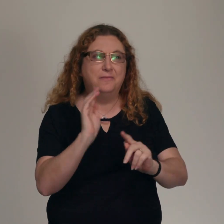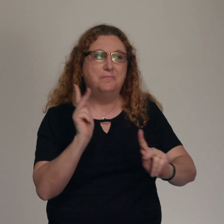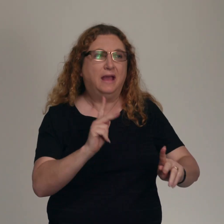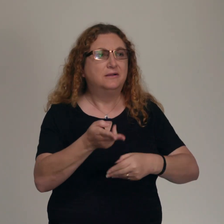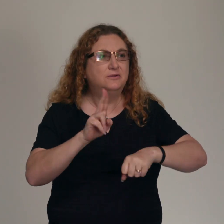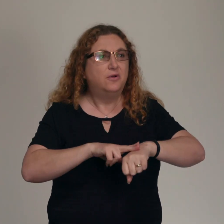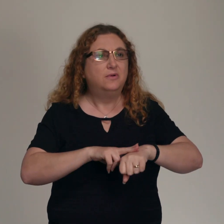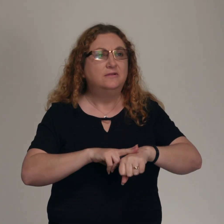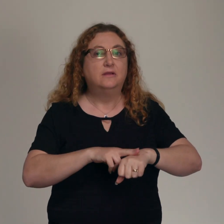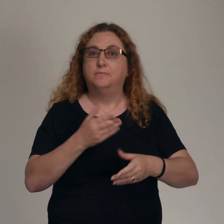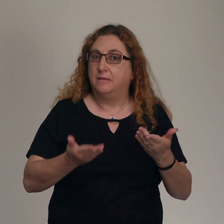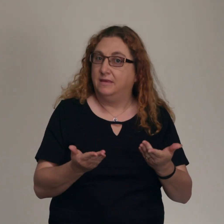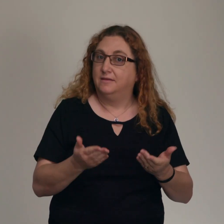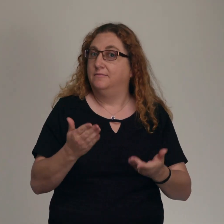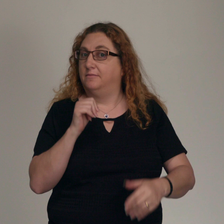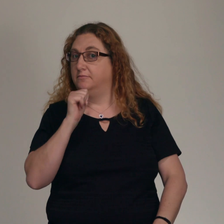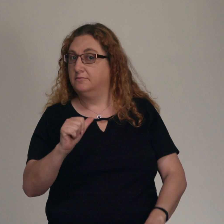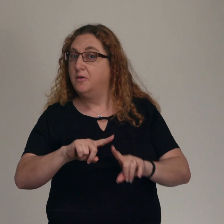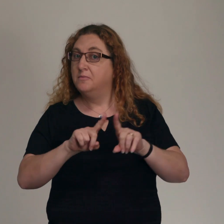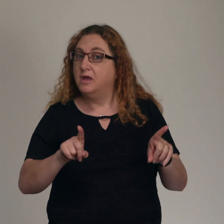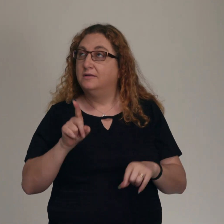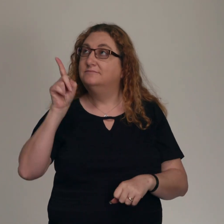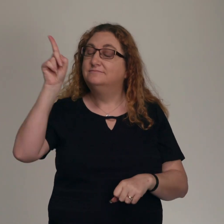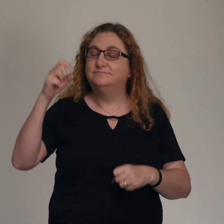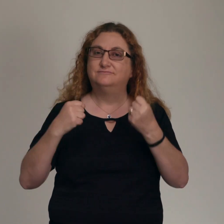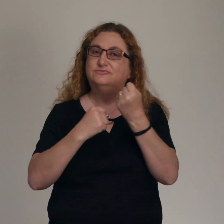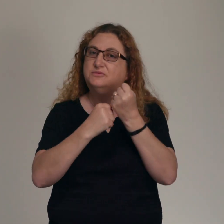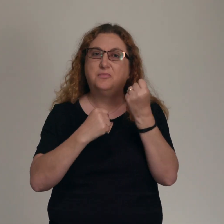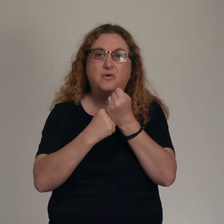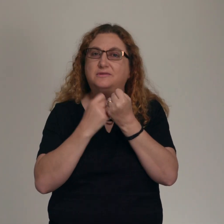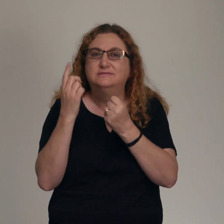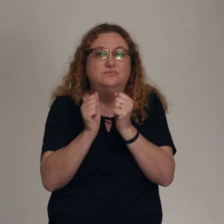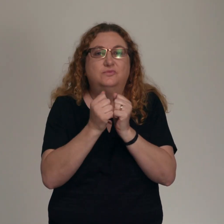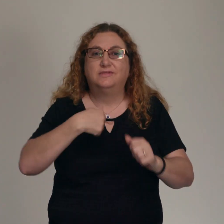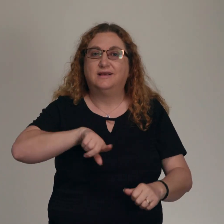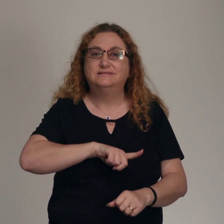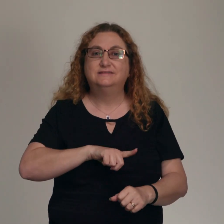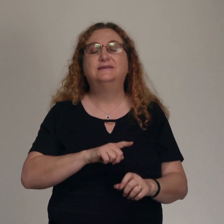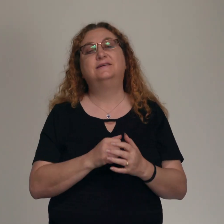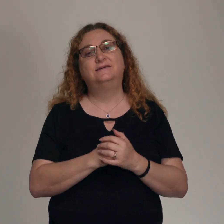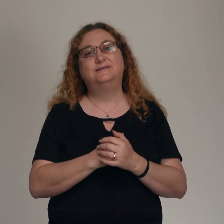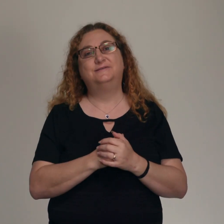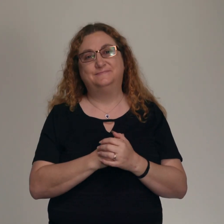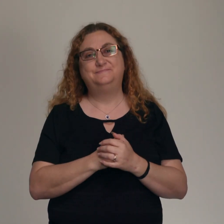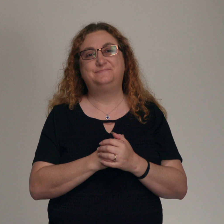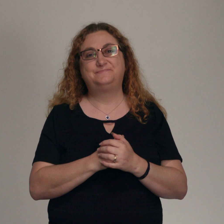and we're gonna be able to carry on because he's with us. But in the meantime, if you haven't been able to get to one of our outdoor services, we wanna encourage you to come.